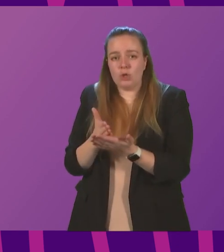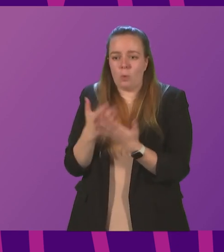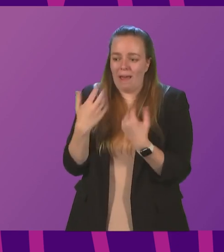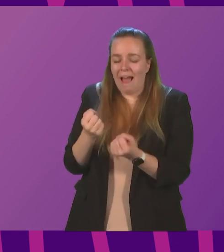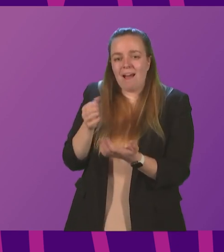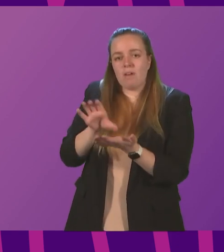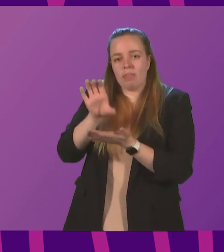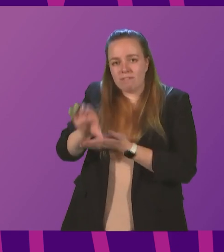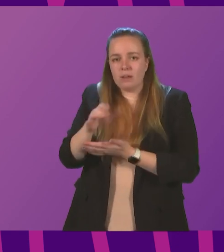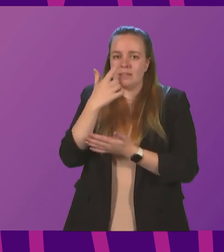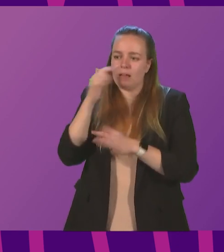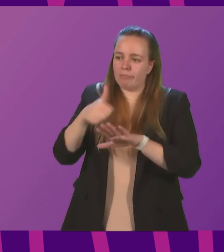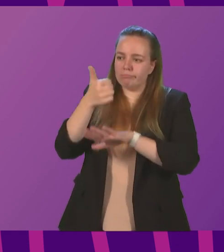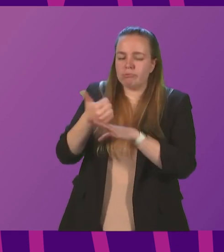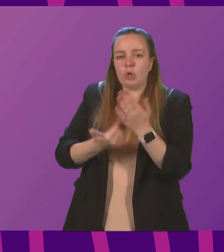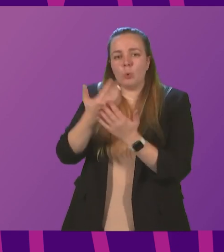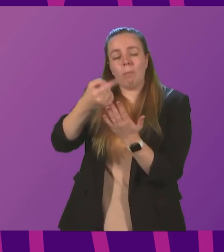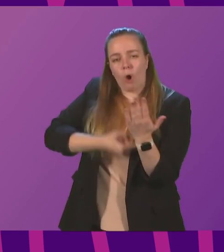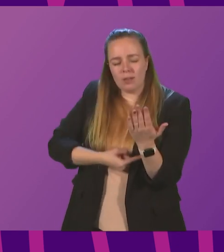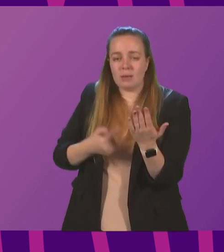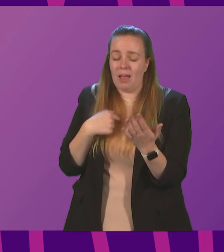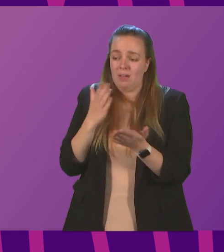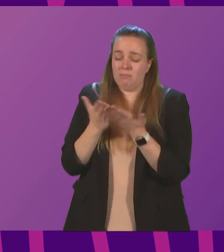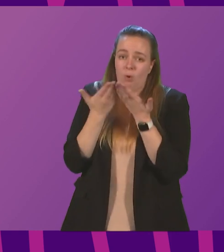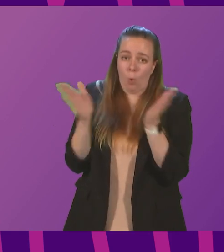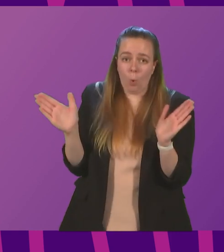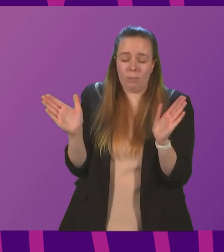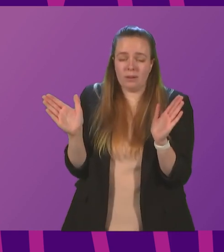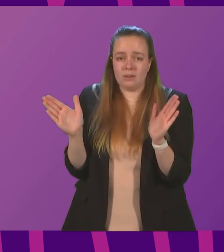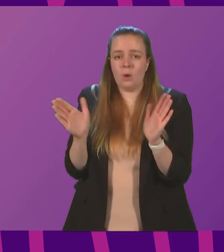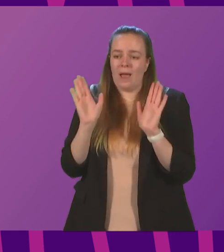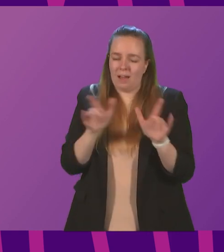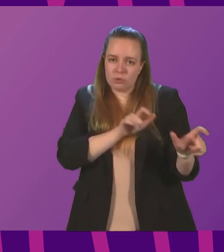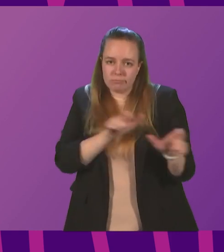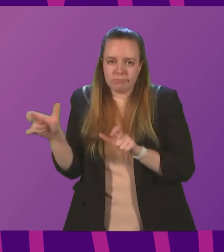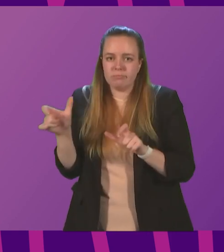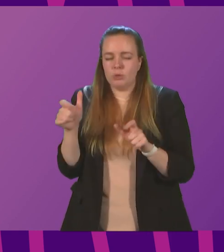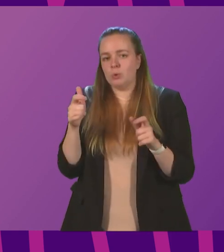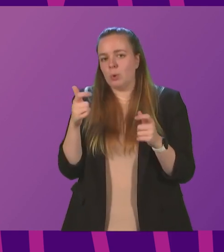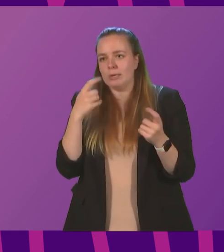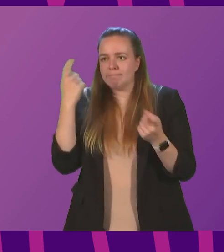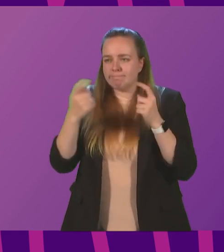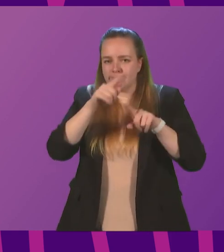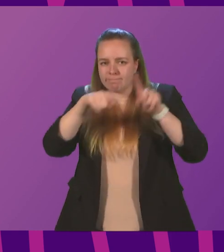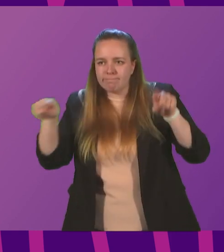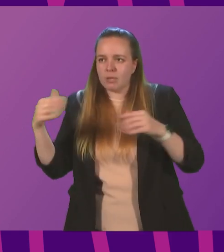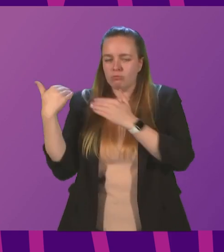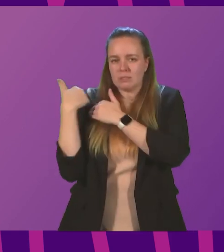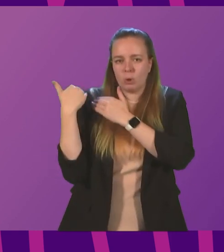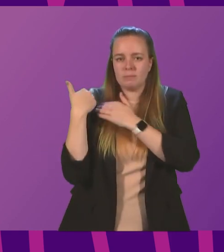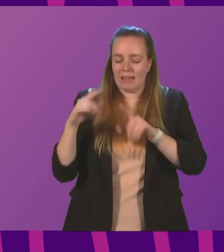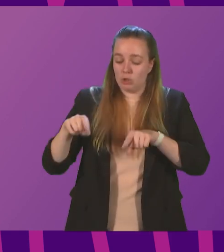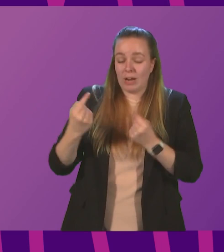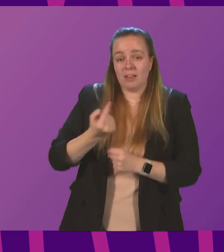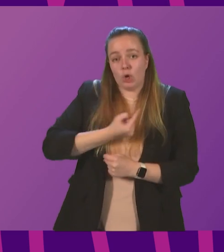funding to implement policies, but I am very open in the fact that we have to continue to look across a range of responsibilities and challenge